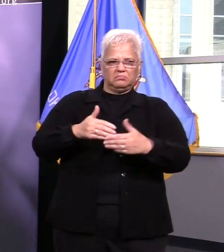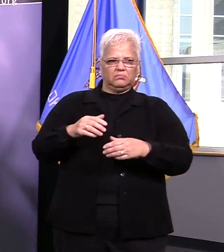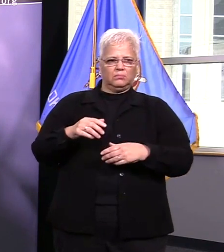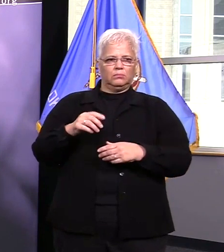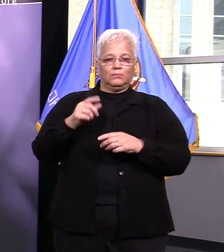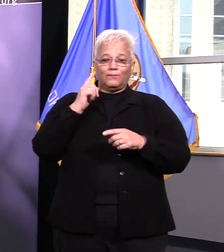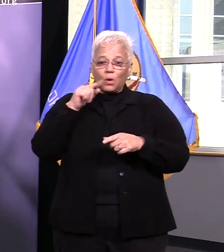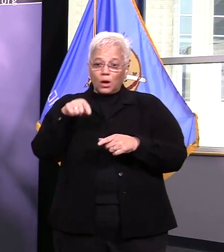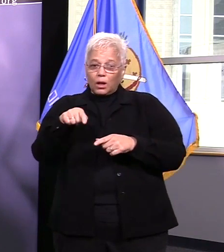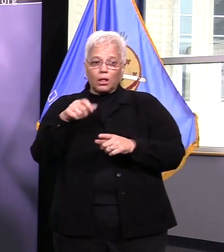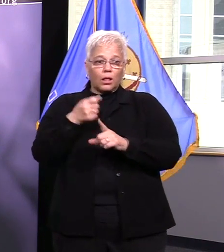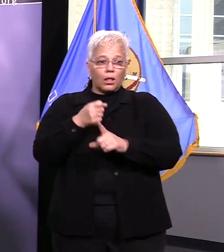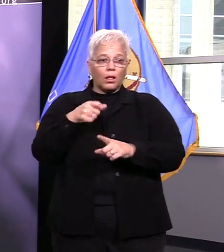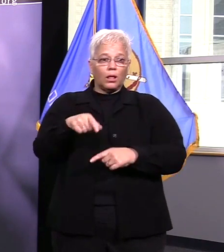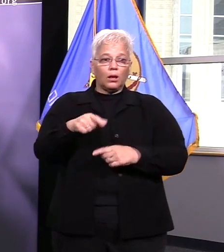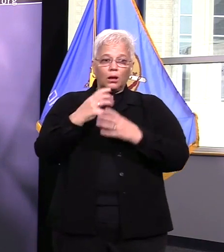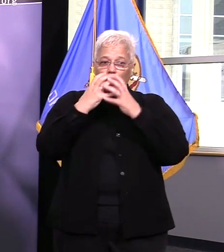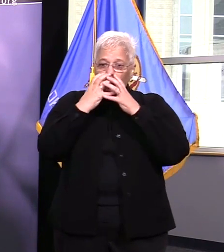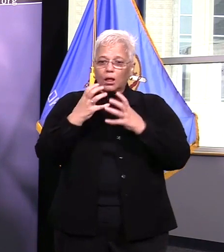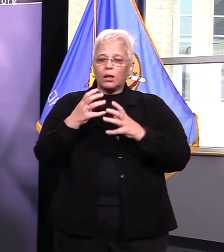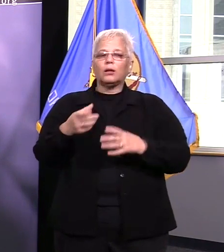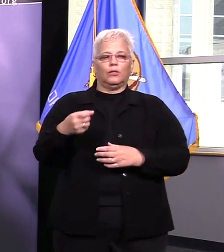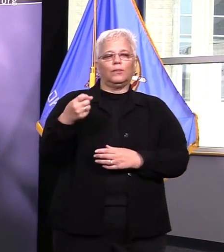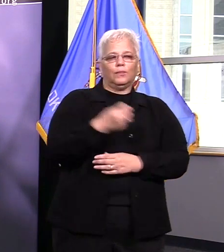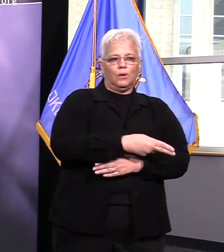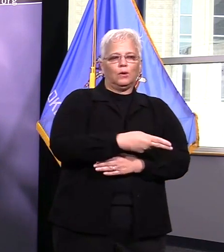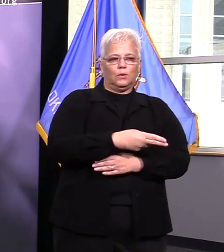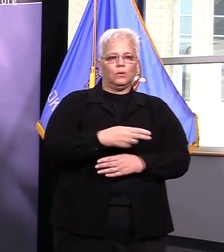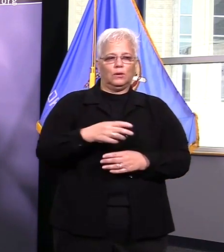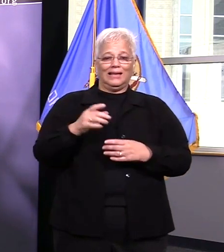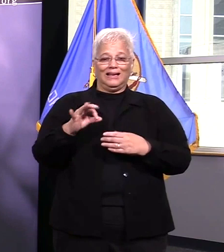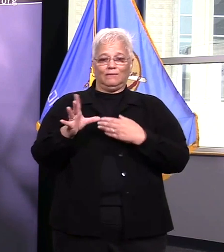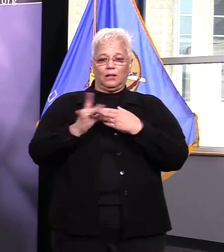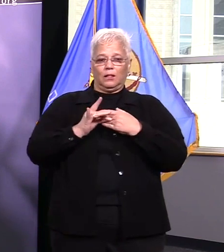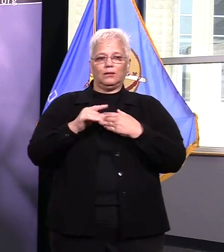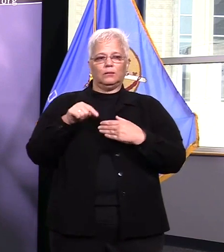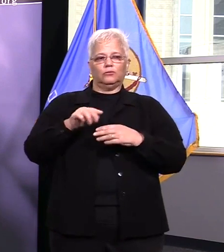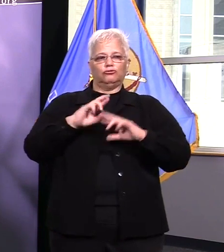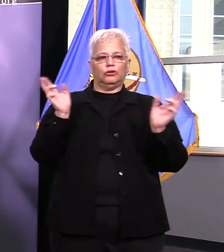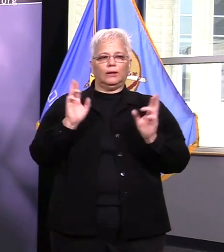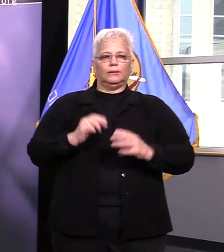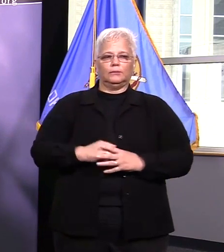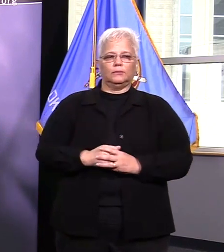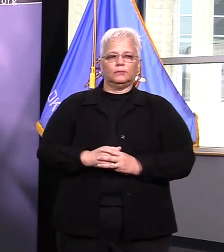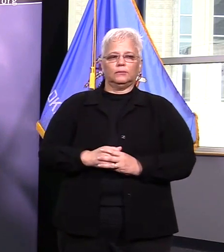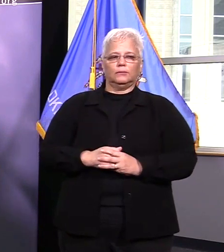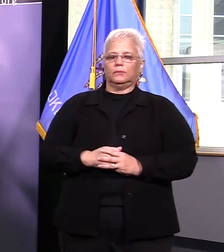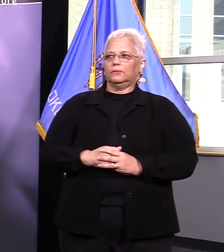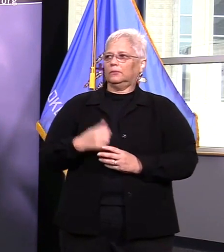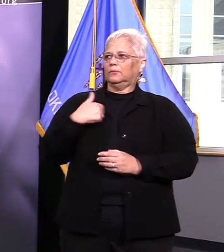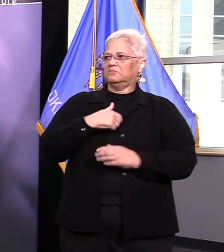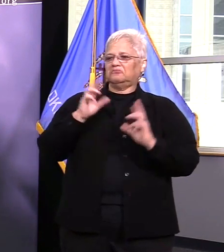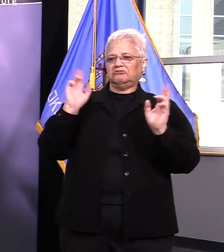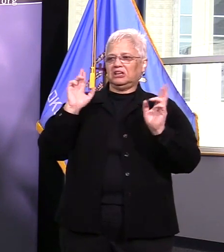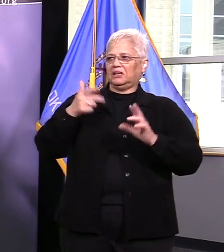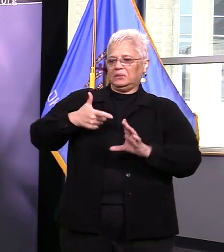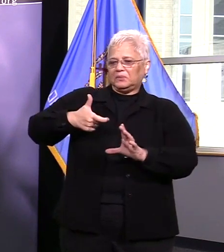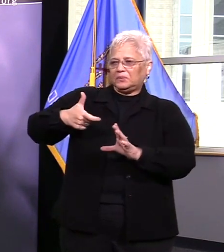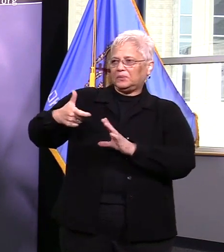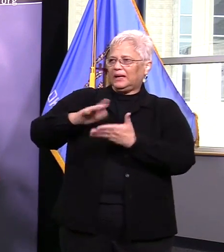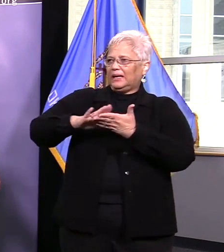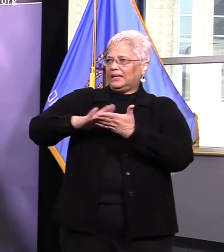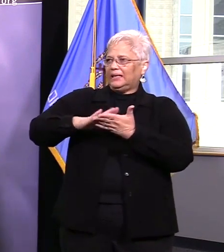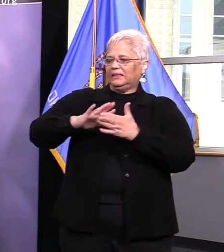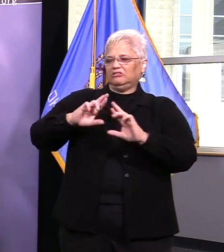thrown away but anything that we think is contaminated is being cleaned with an approved chemical to ensure that there's no contamination afterwards okay thank you